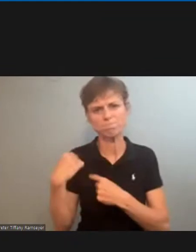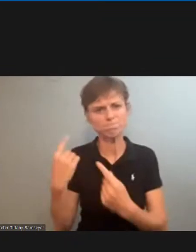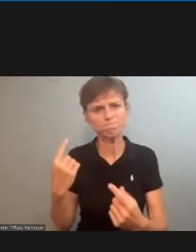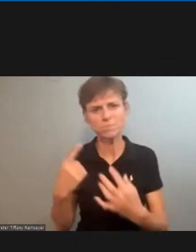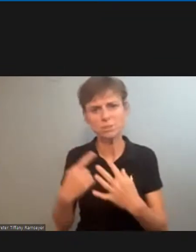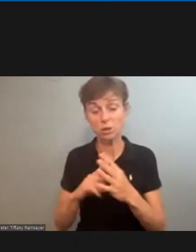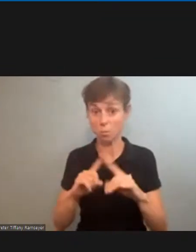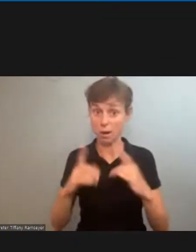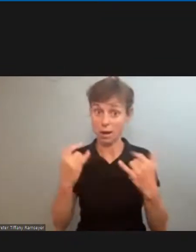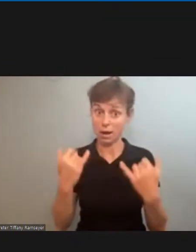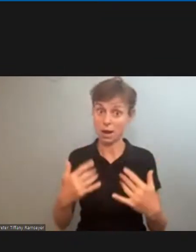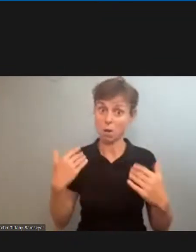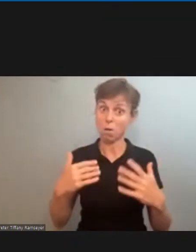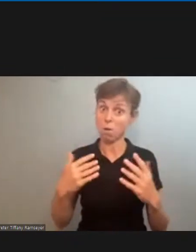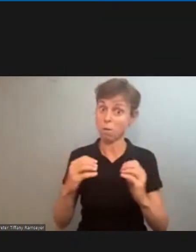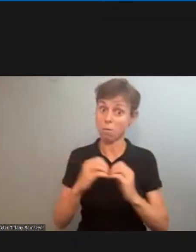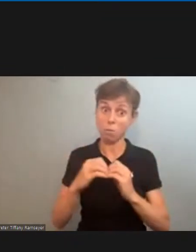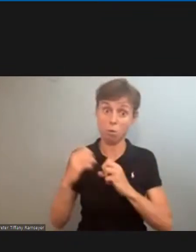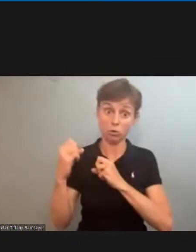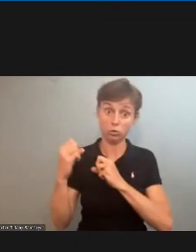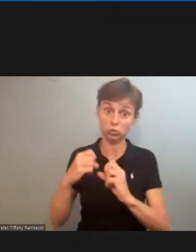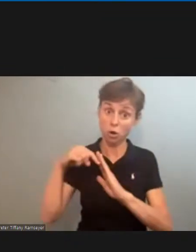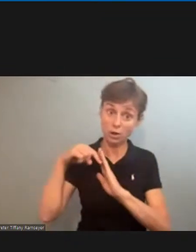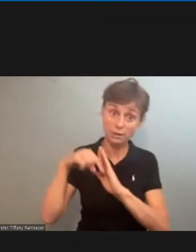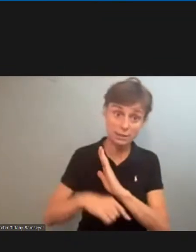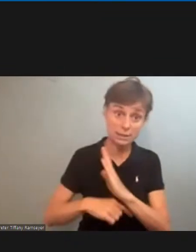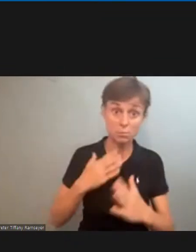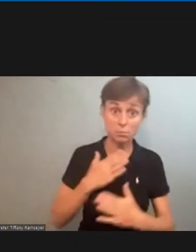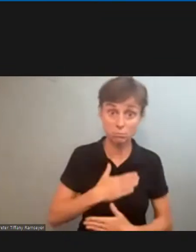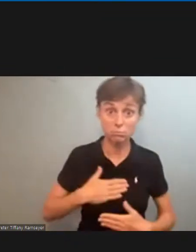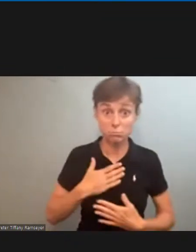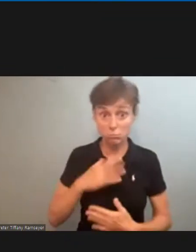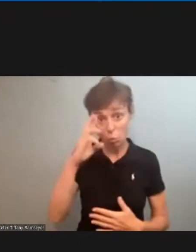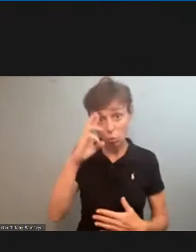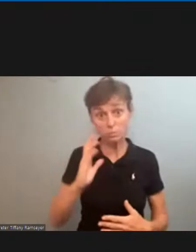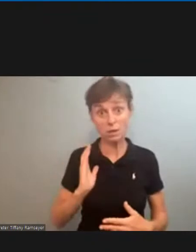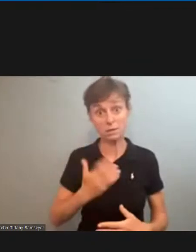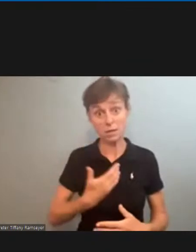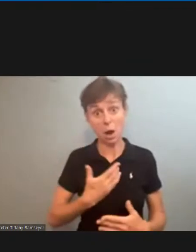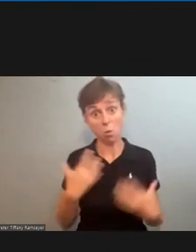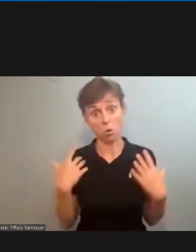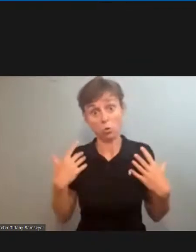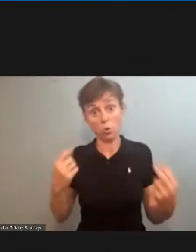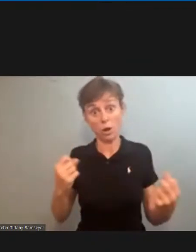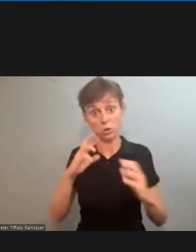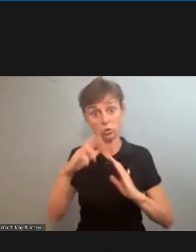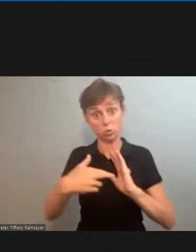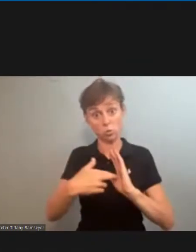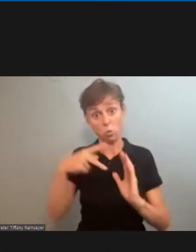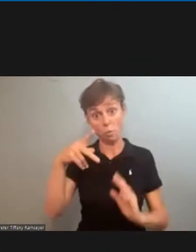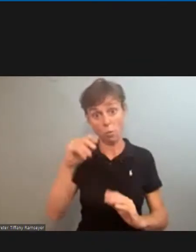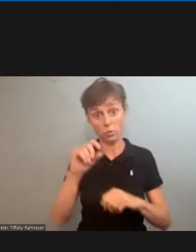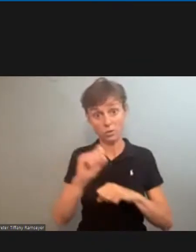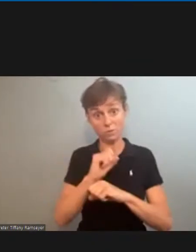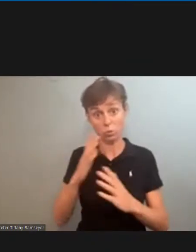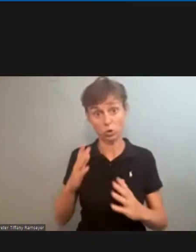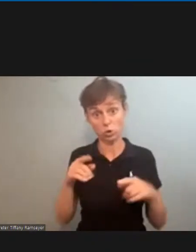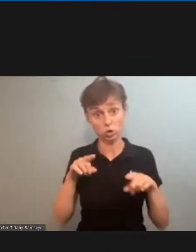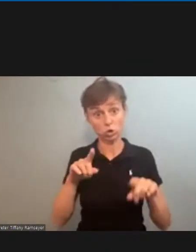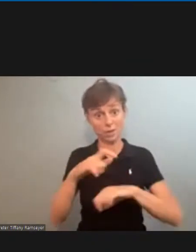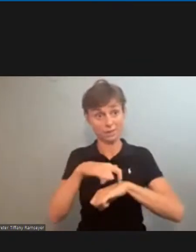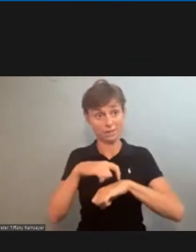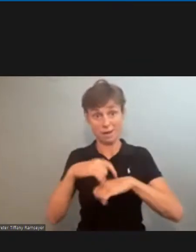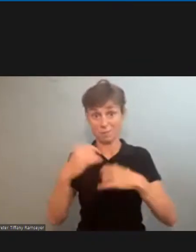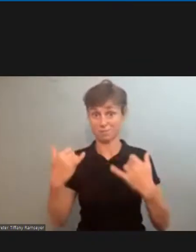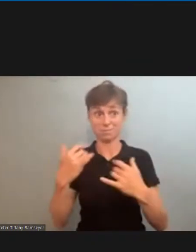new appreciation for the courageous role the dedicated role of postal workers at a time that the people in the country